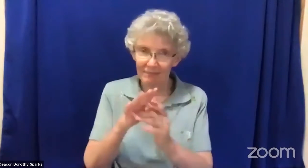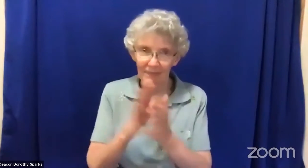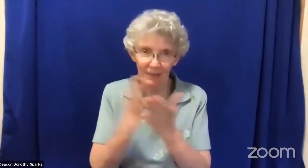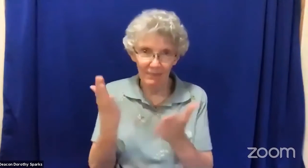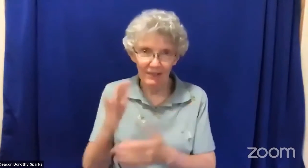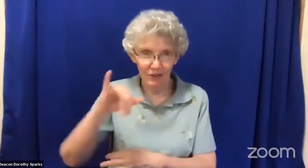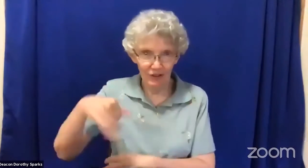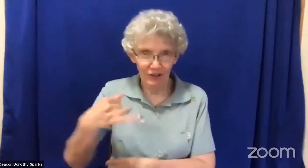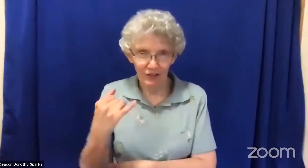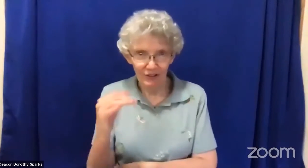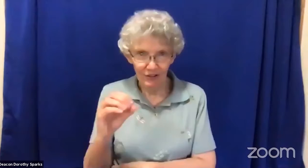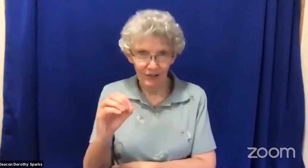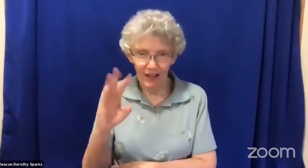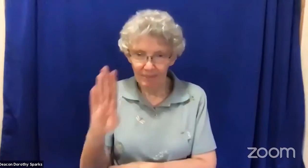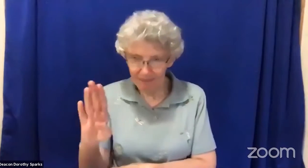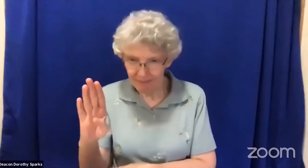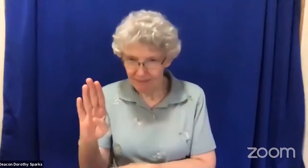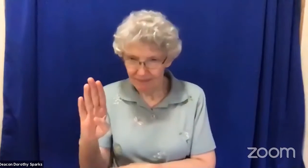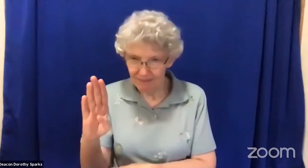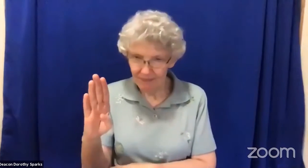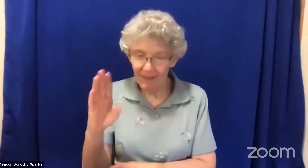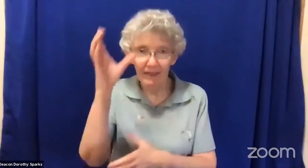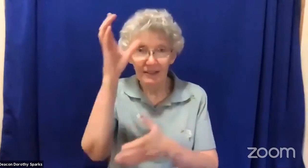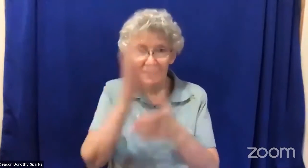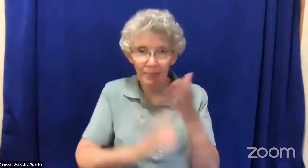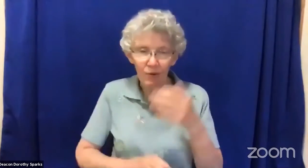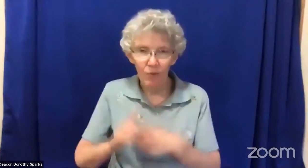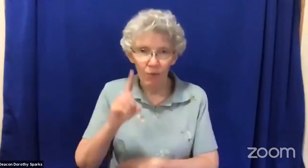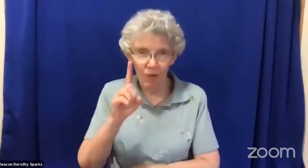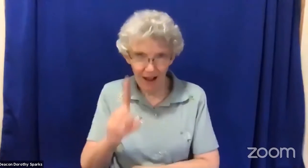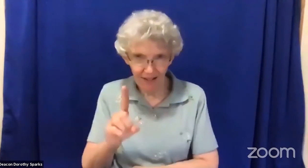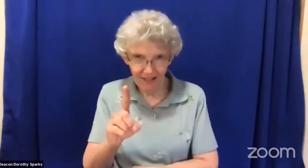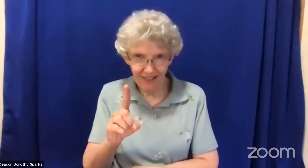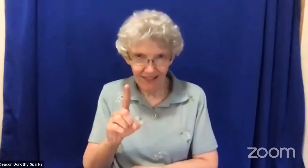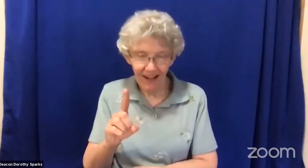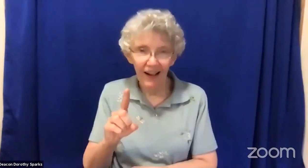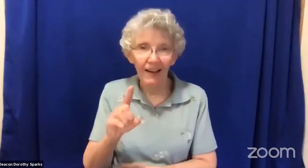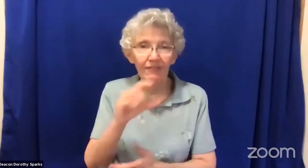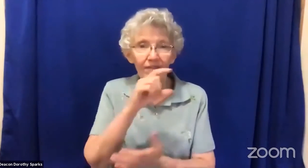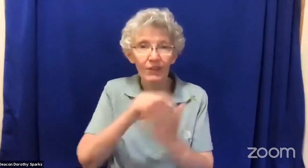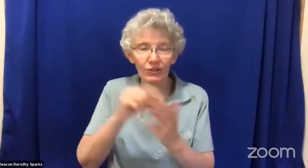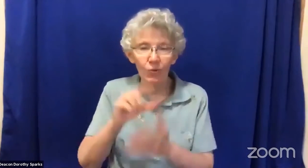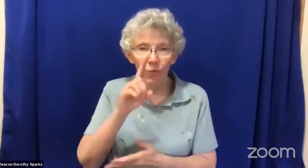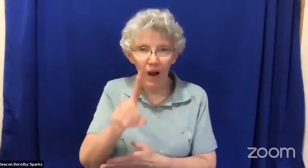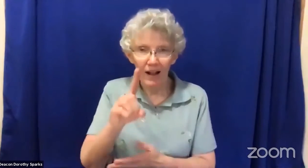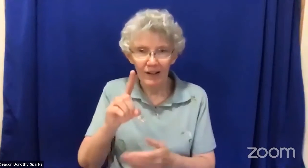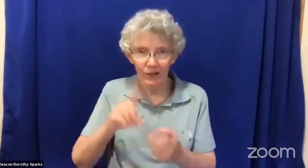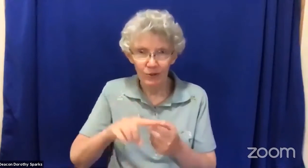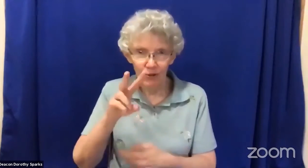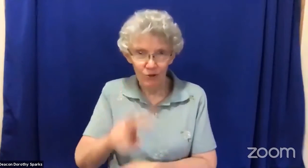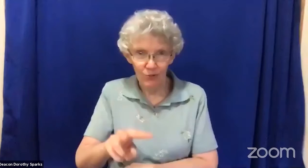and now a reading from the bible Job chapter 1